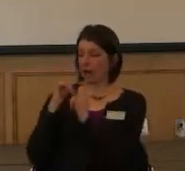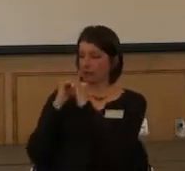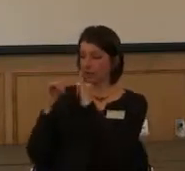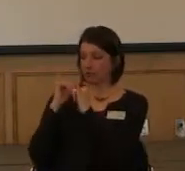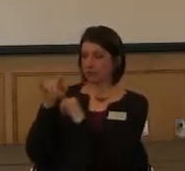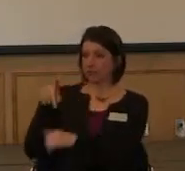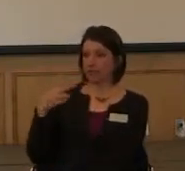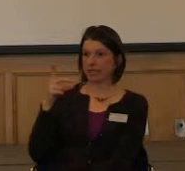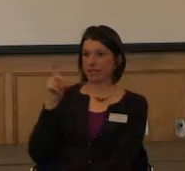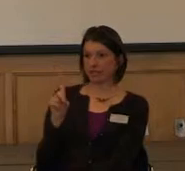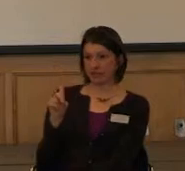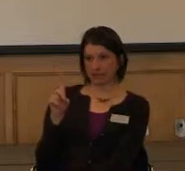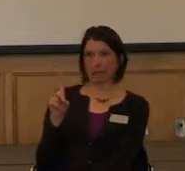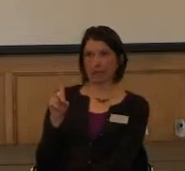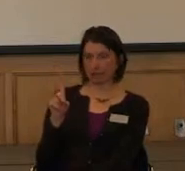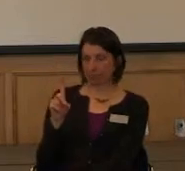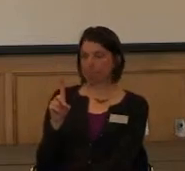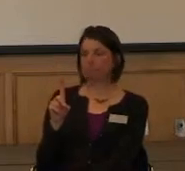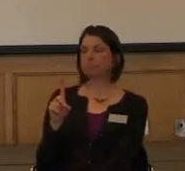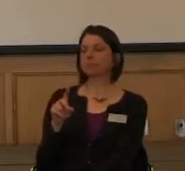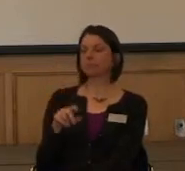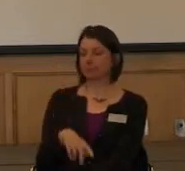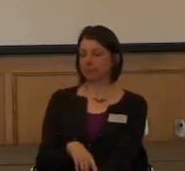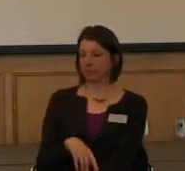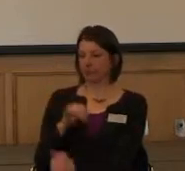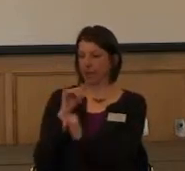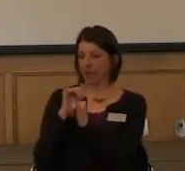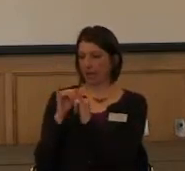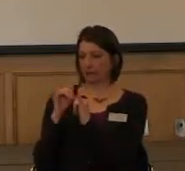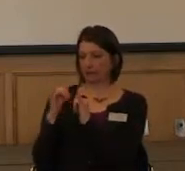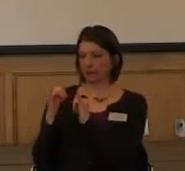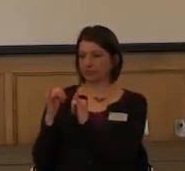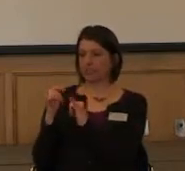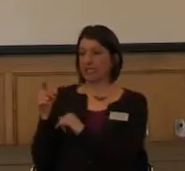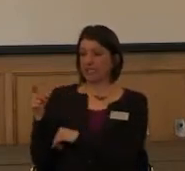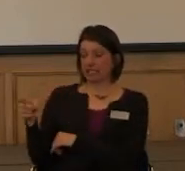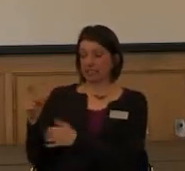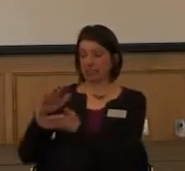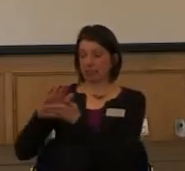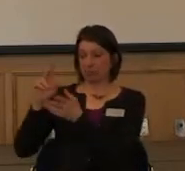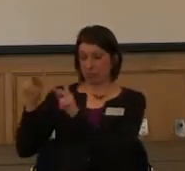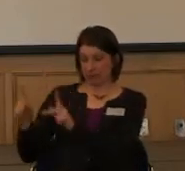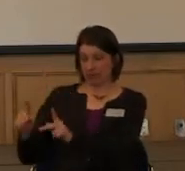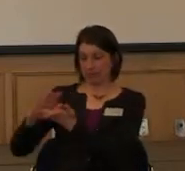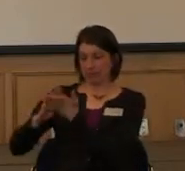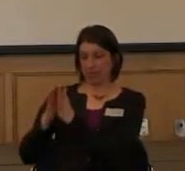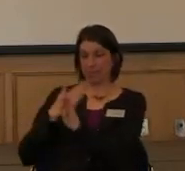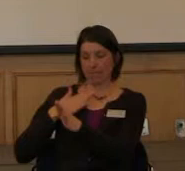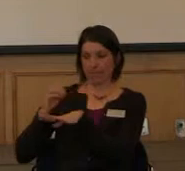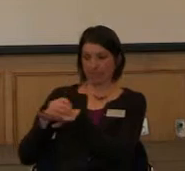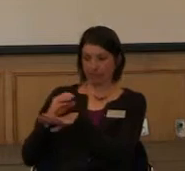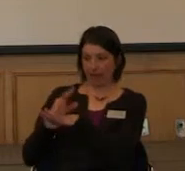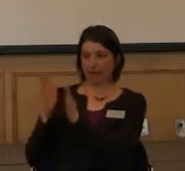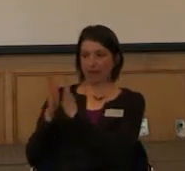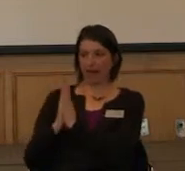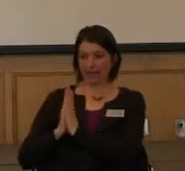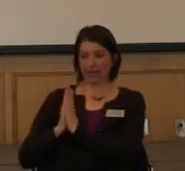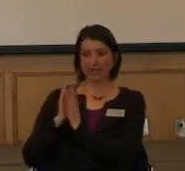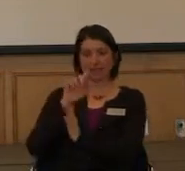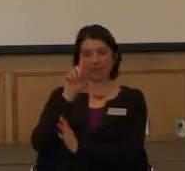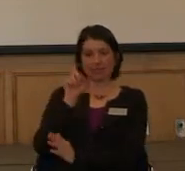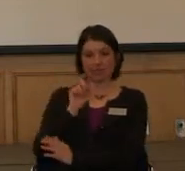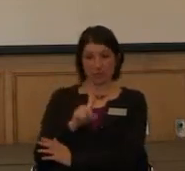PhD position, the person who wound up becoming my advisor asked me a question of,